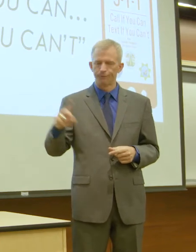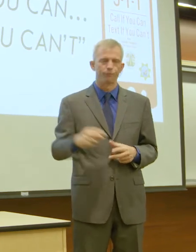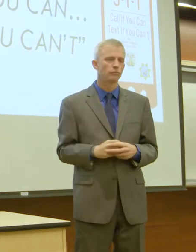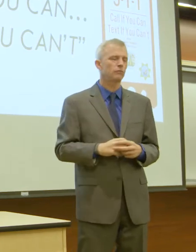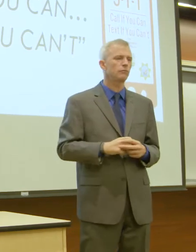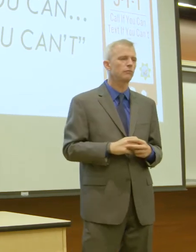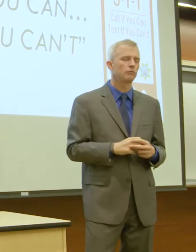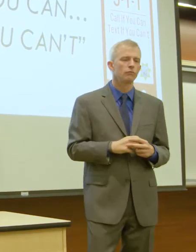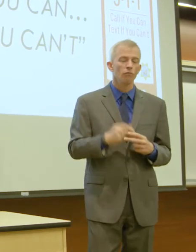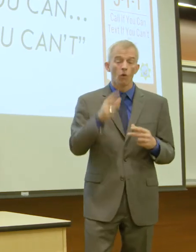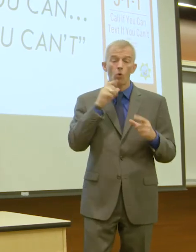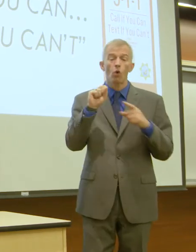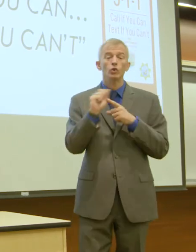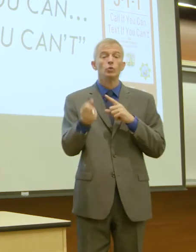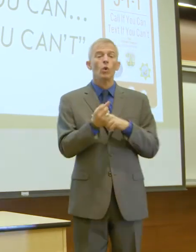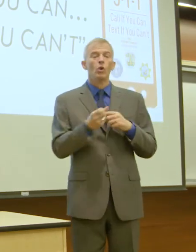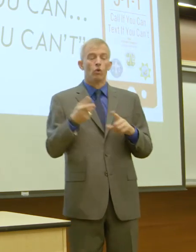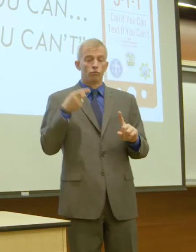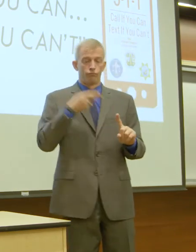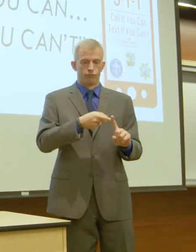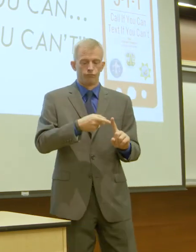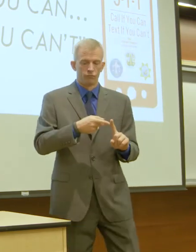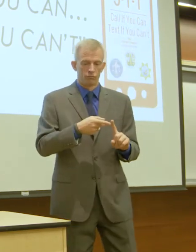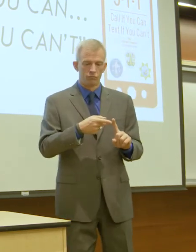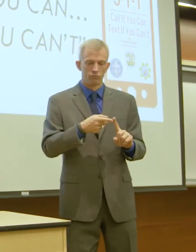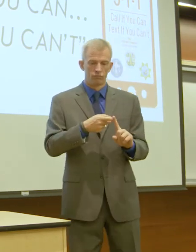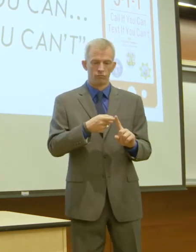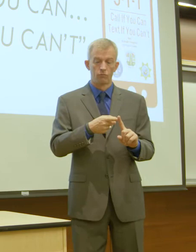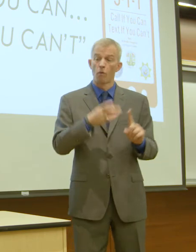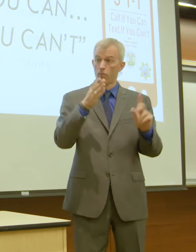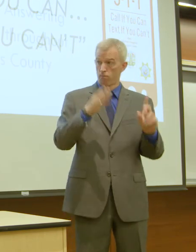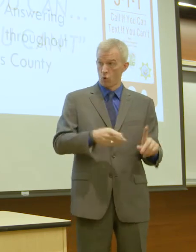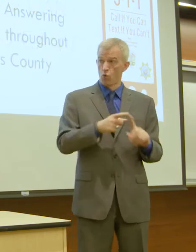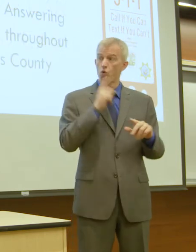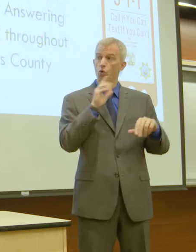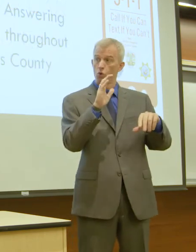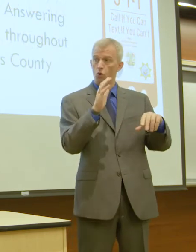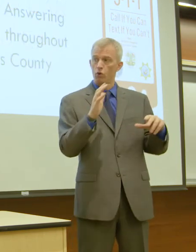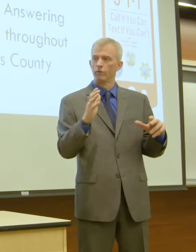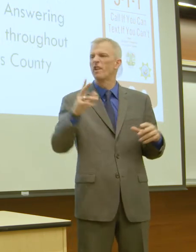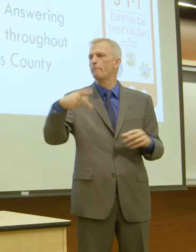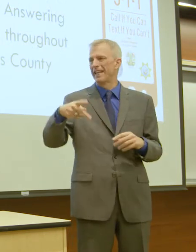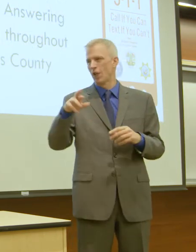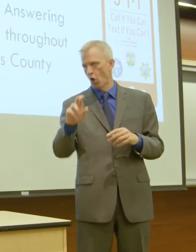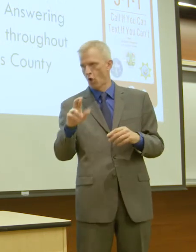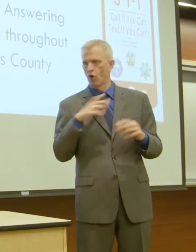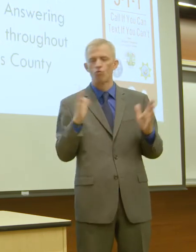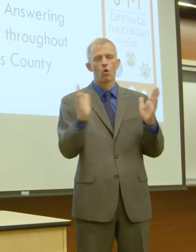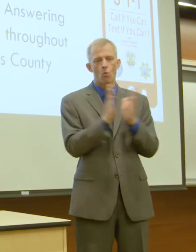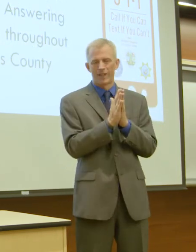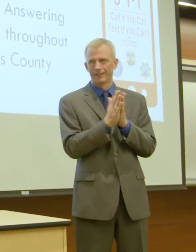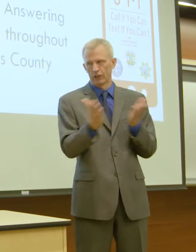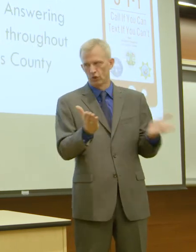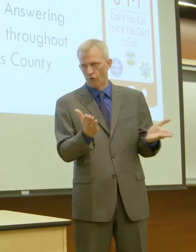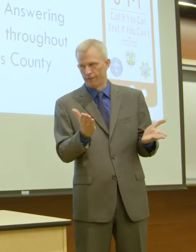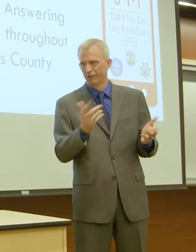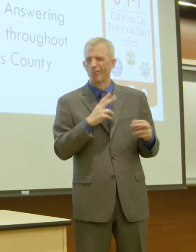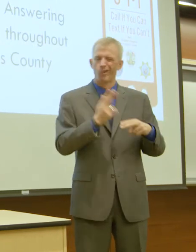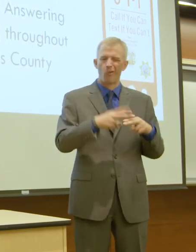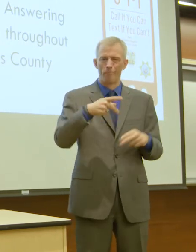situation where the person who was requesting service, we'll call her the PR, that's what we call it in the business.